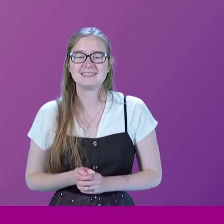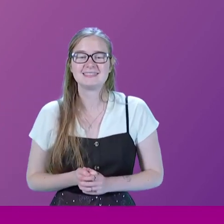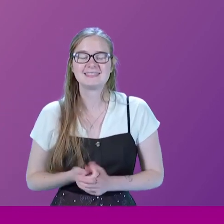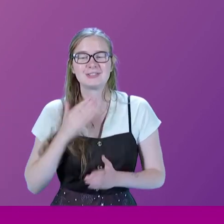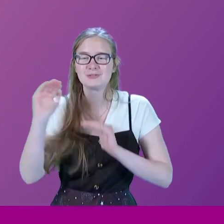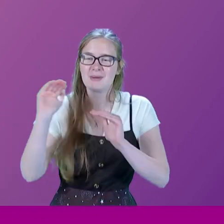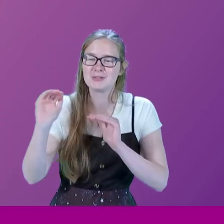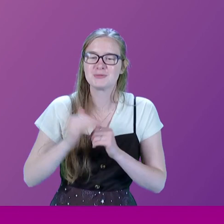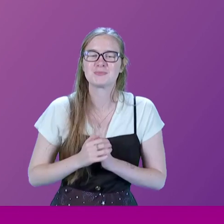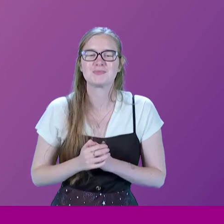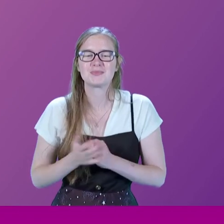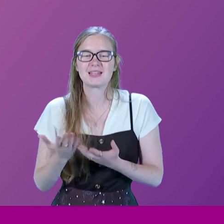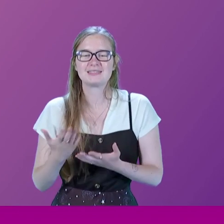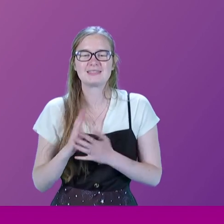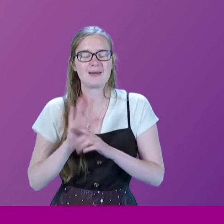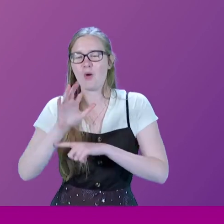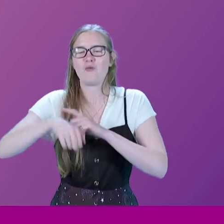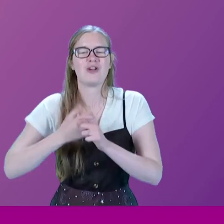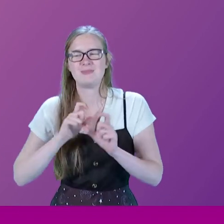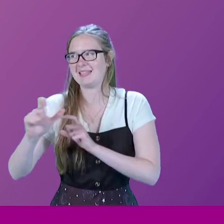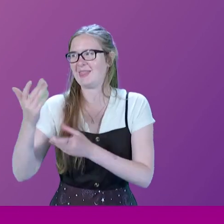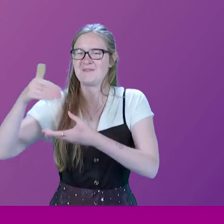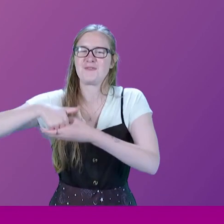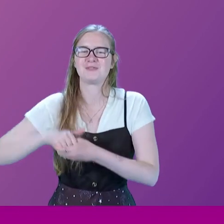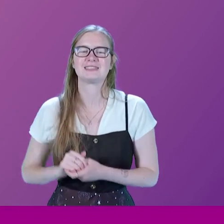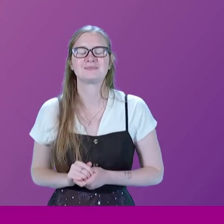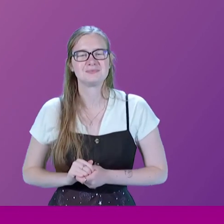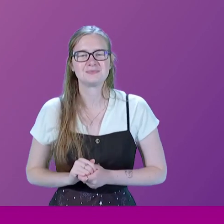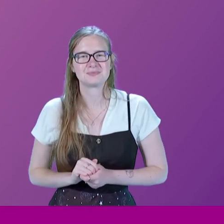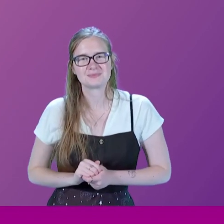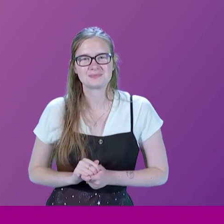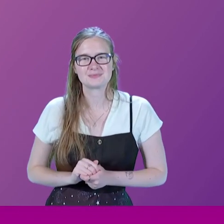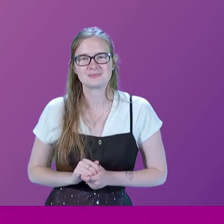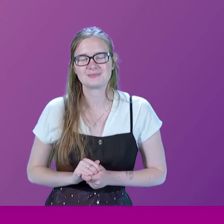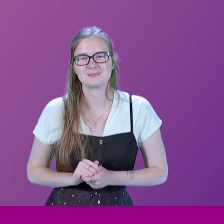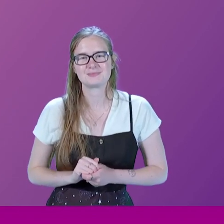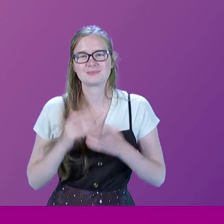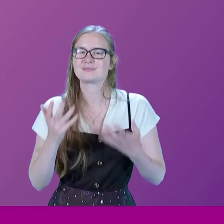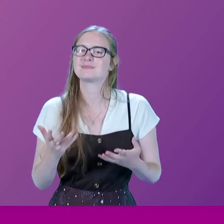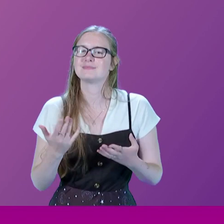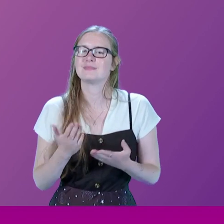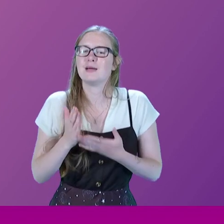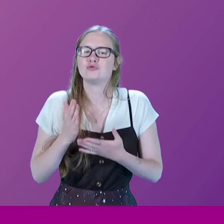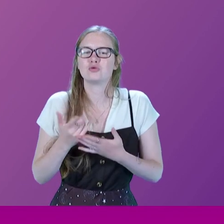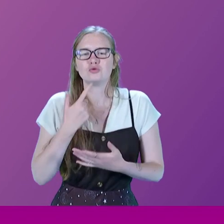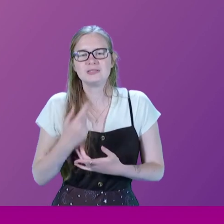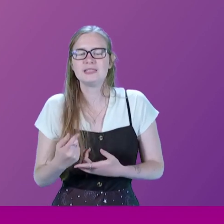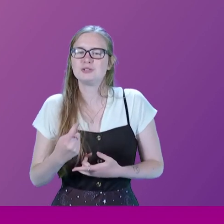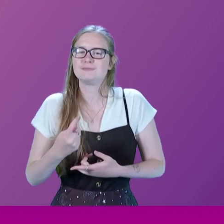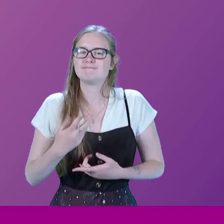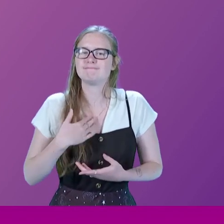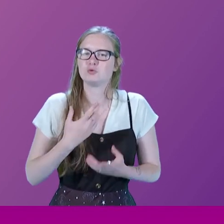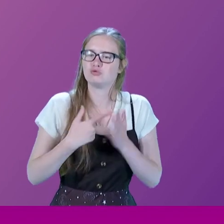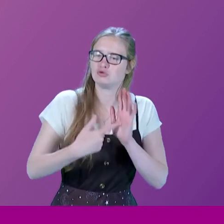of your My presidential duties are not onerous. And, you it's interesting because I understand that you actually insisted on commissioning your own